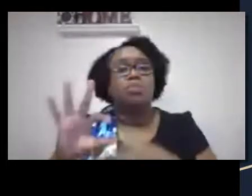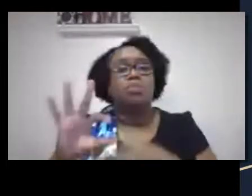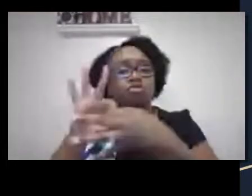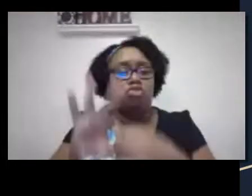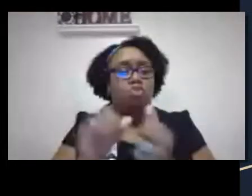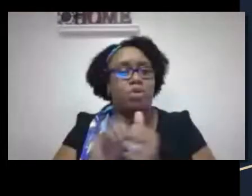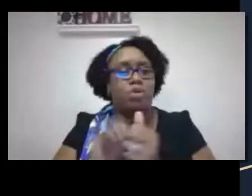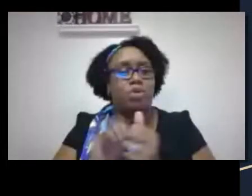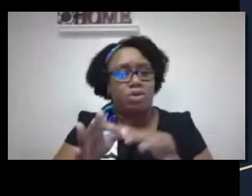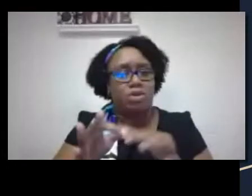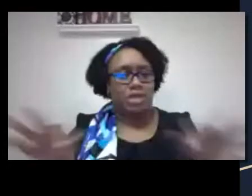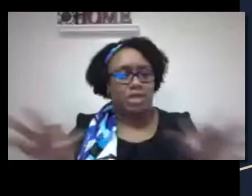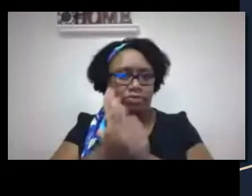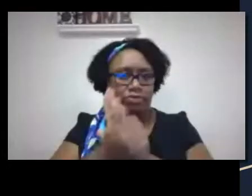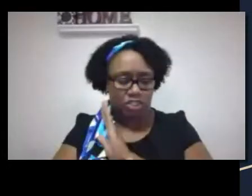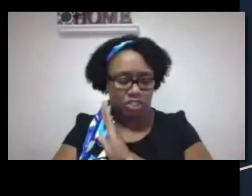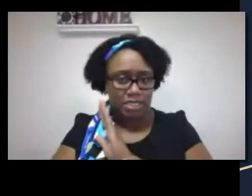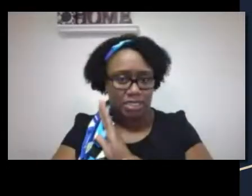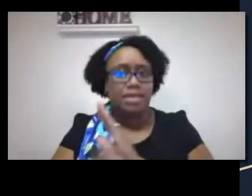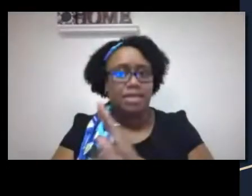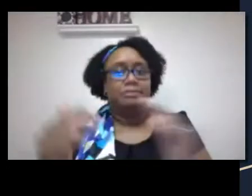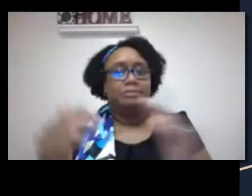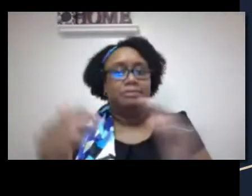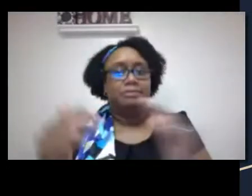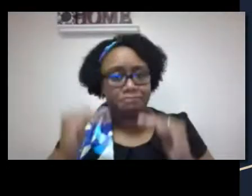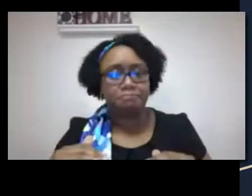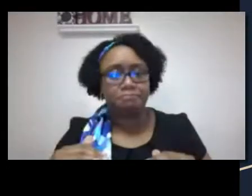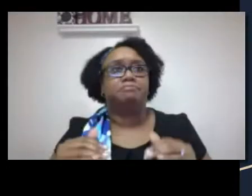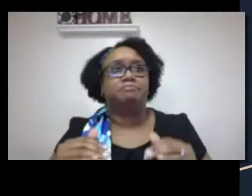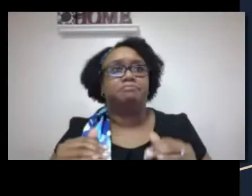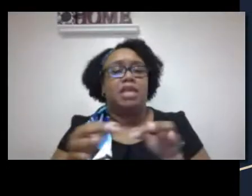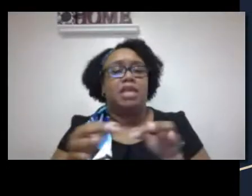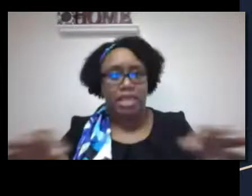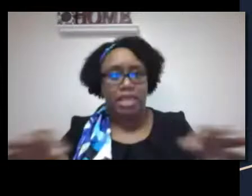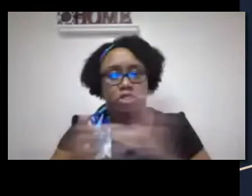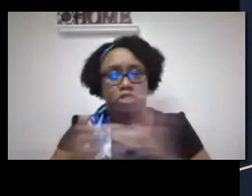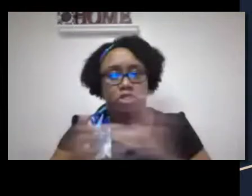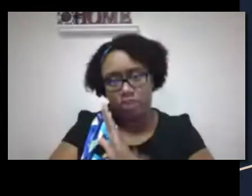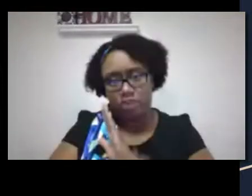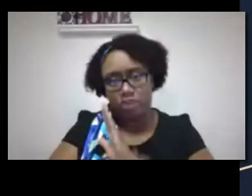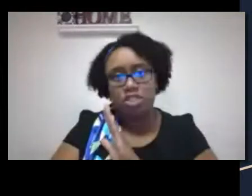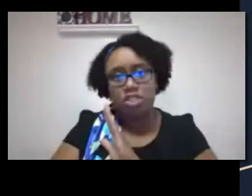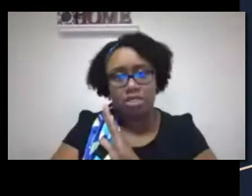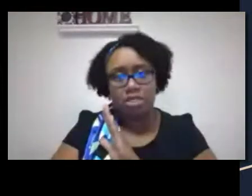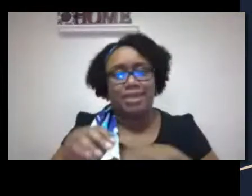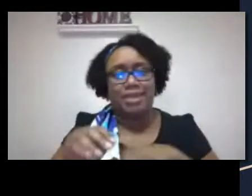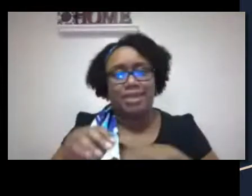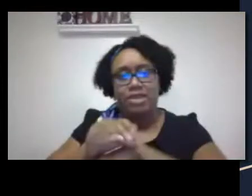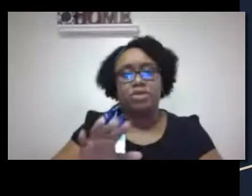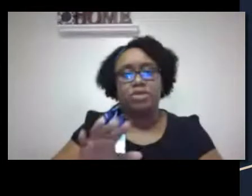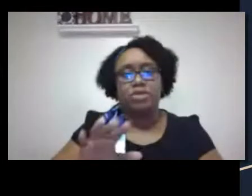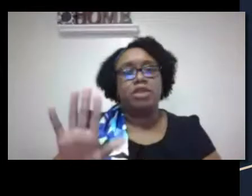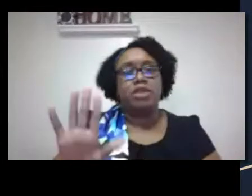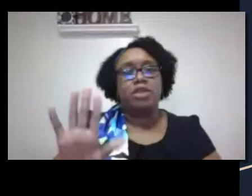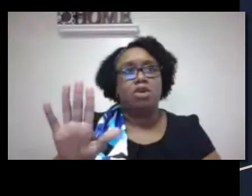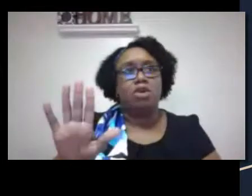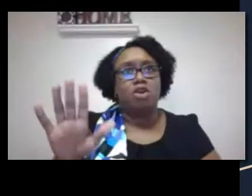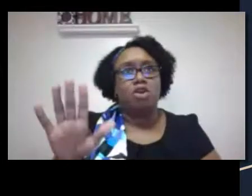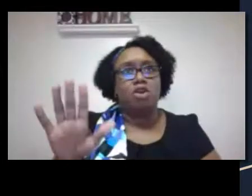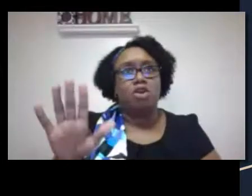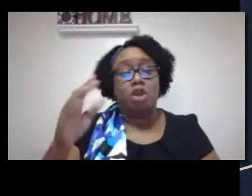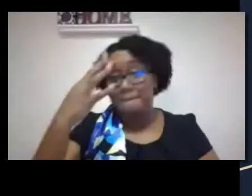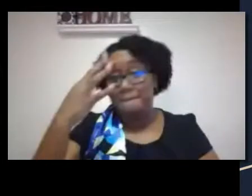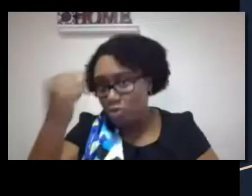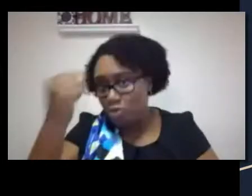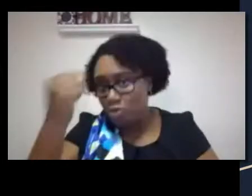More of the issues having to do with the decrease in executive functions had to do with language issues. With language